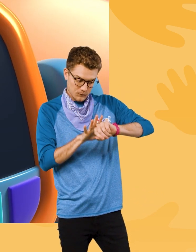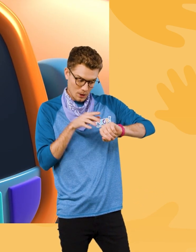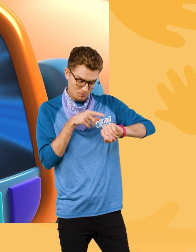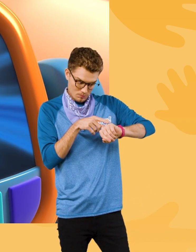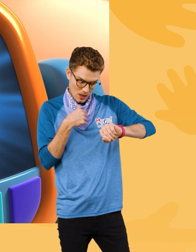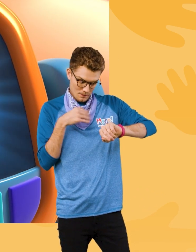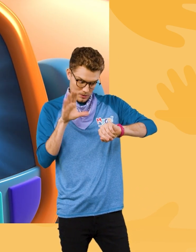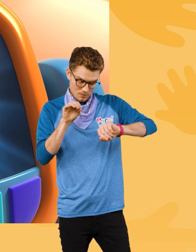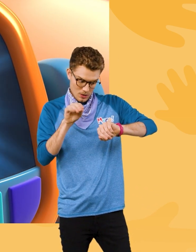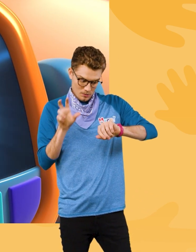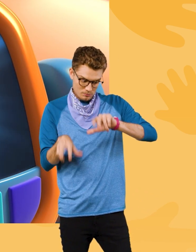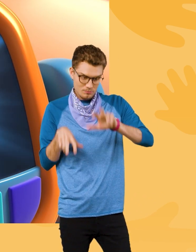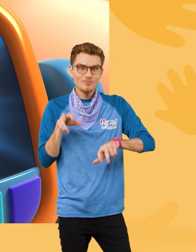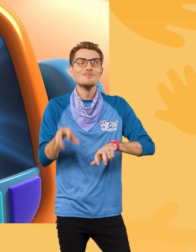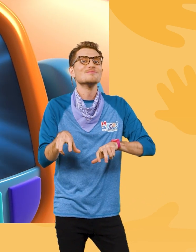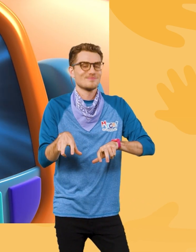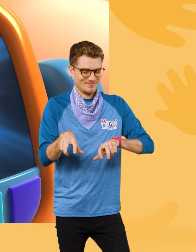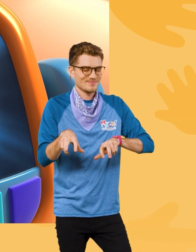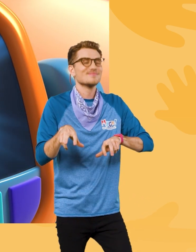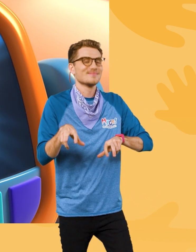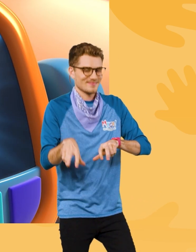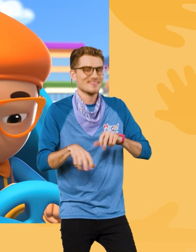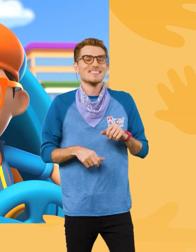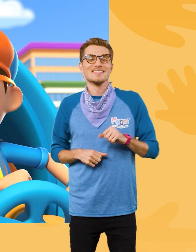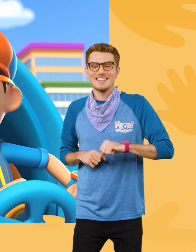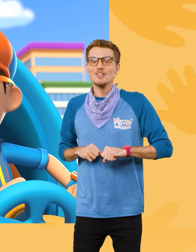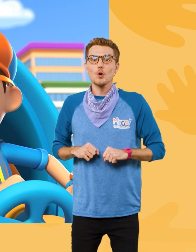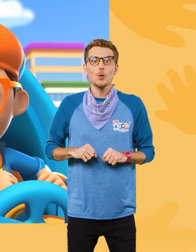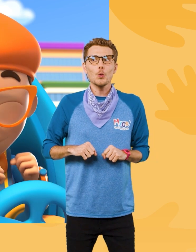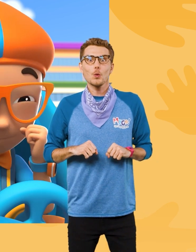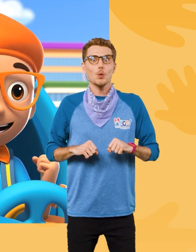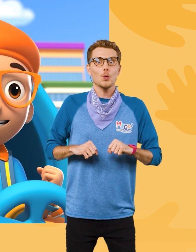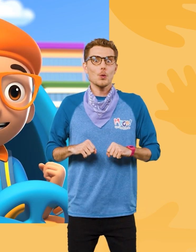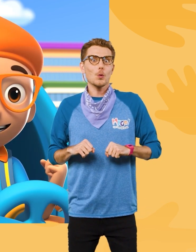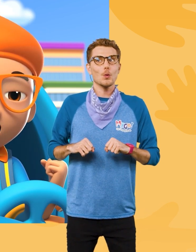Grabber arm, extendo legs, confirmed! Activate Blippi Station!